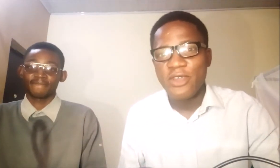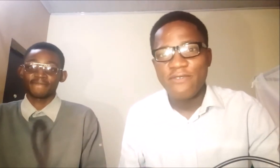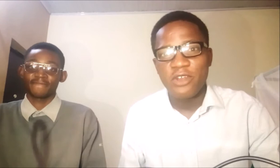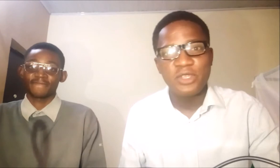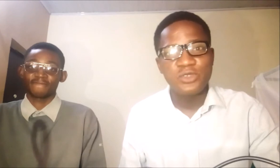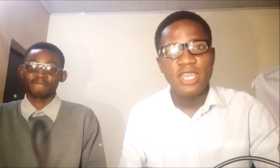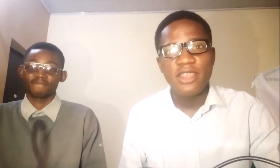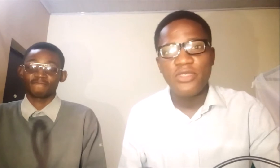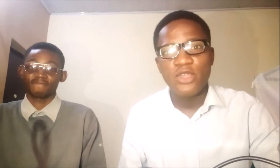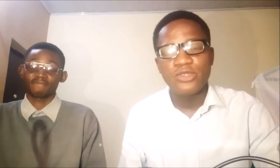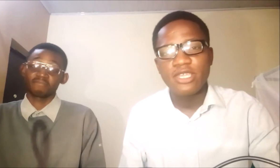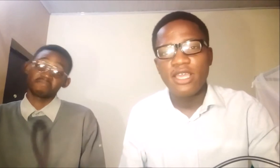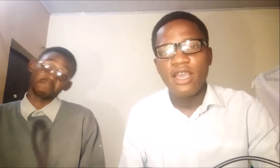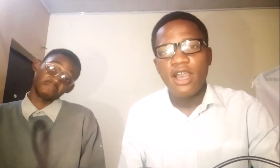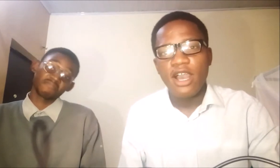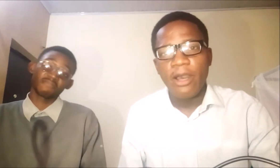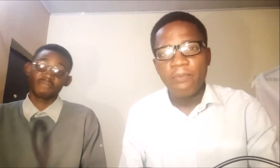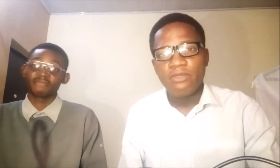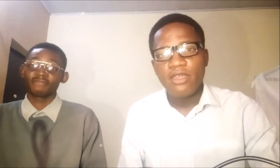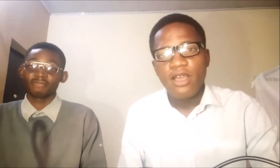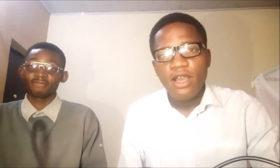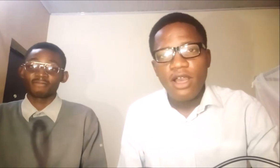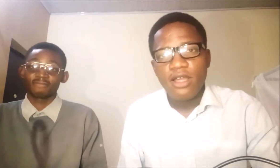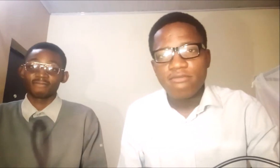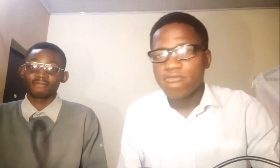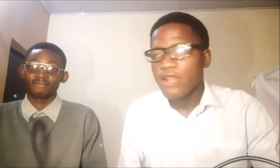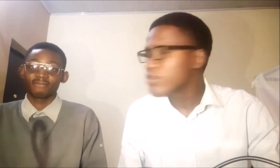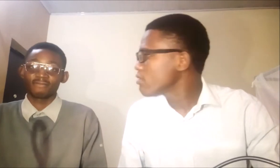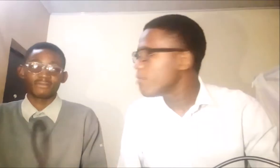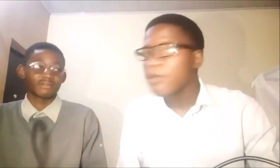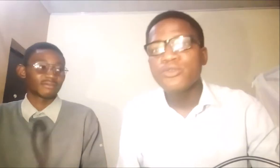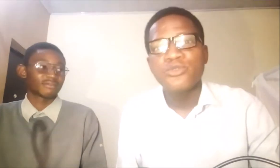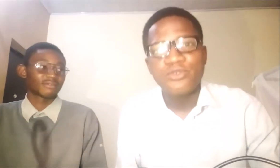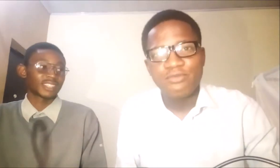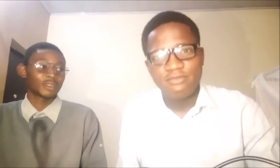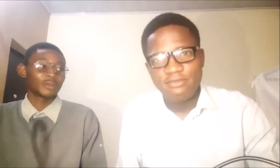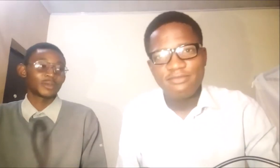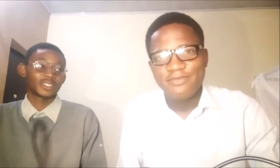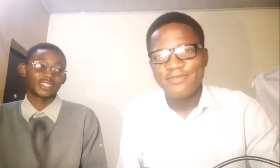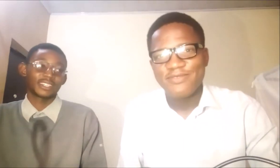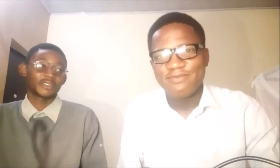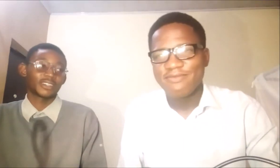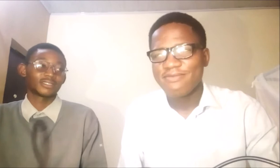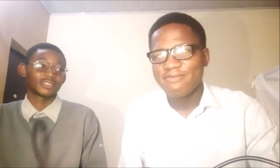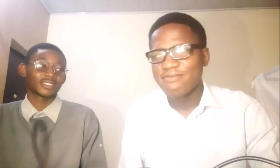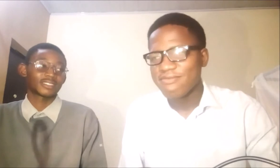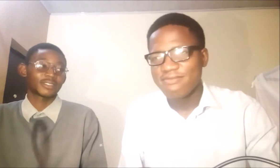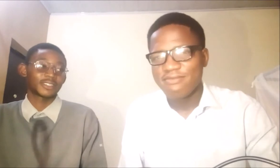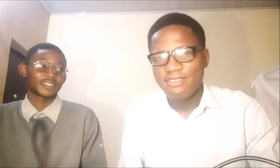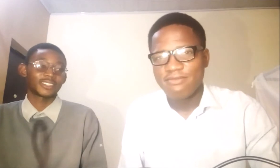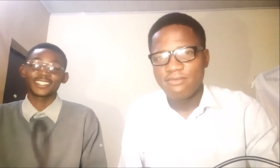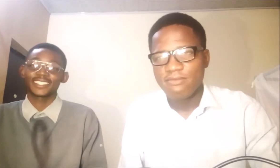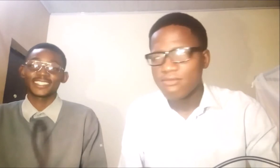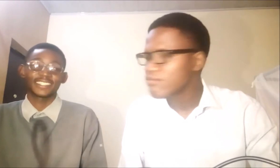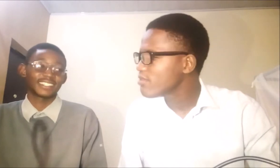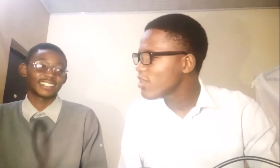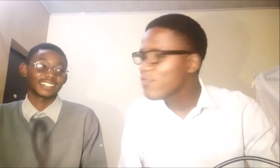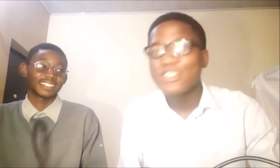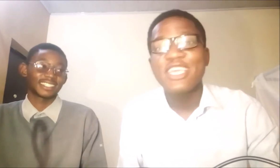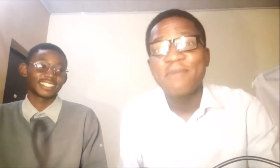environment. You see anything. see. I don't know. A baboon. I love baboons in Nigeria. Just for the record. If you see a